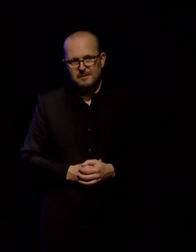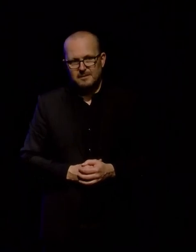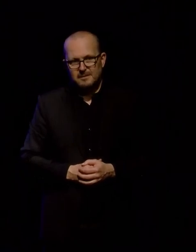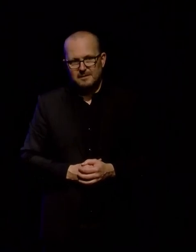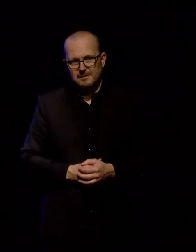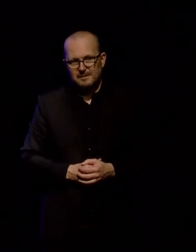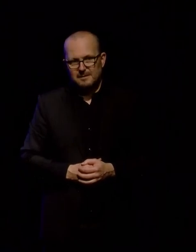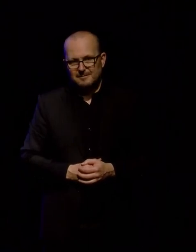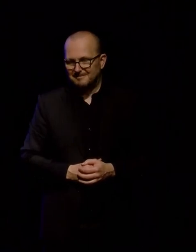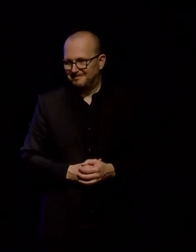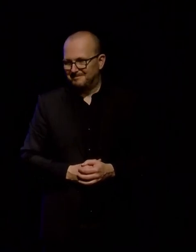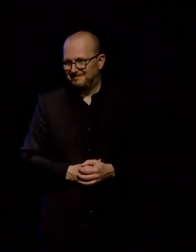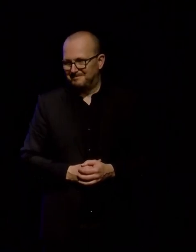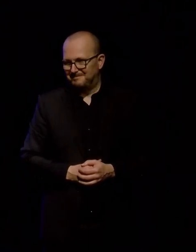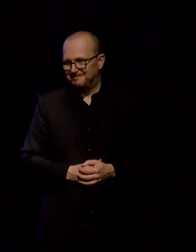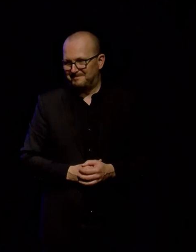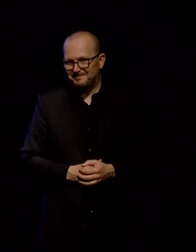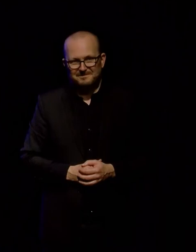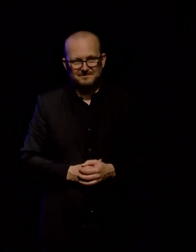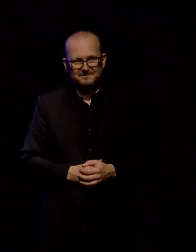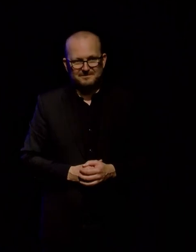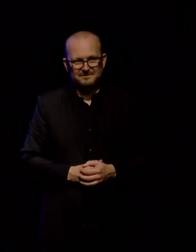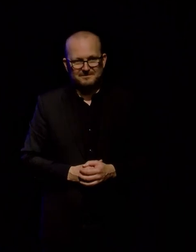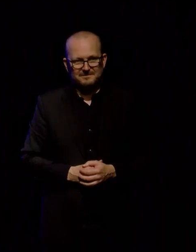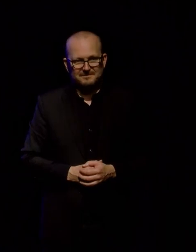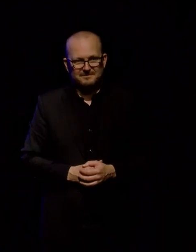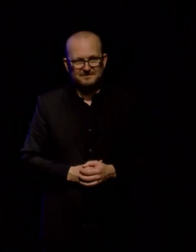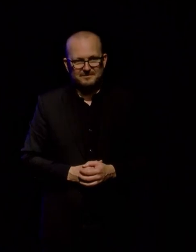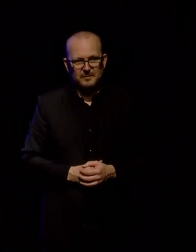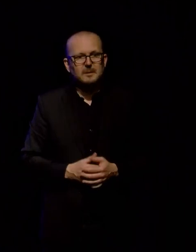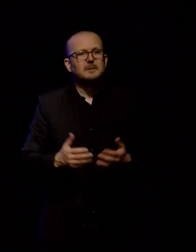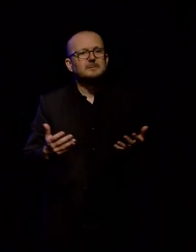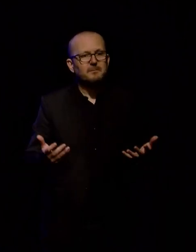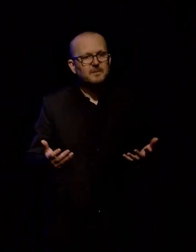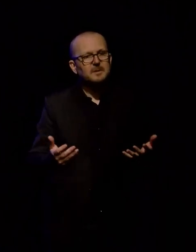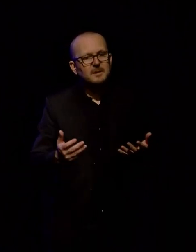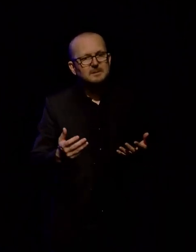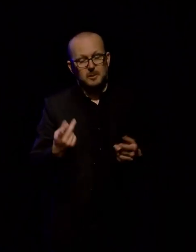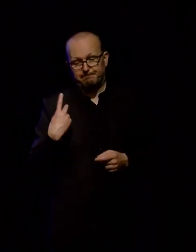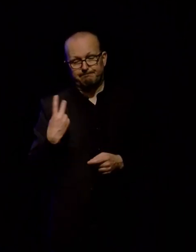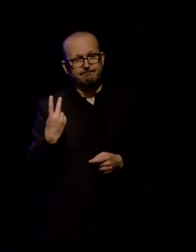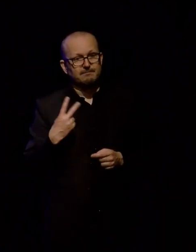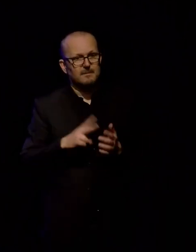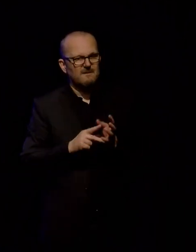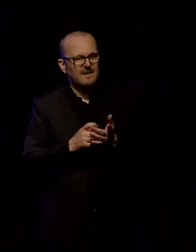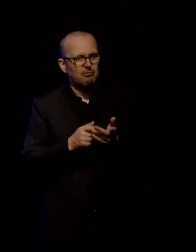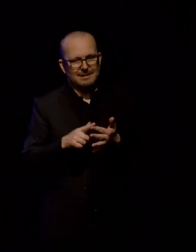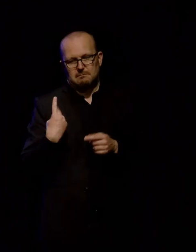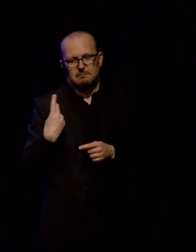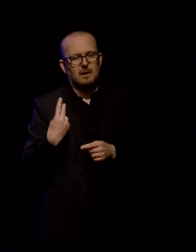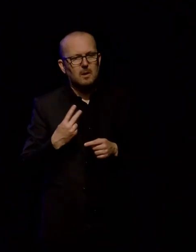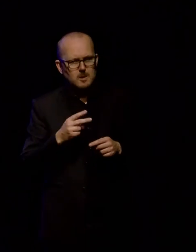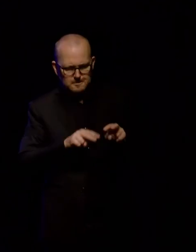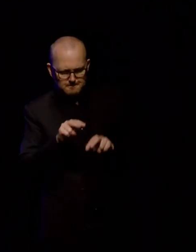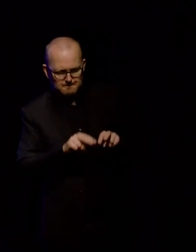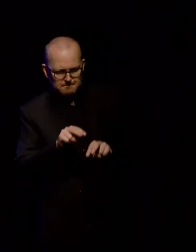storage disk, one through 88. So we did a few calculations, myself and my colleague Valerie Love, and based on a